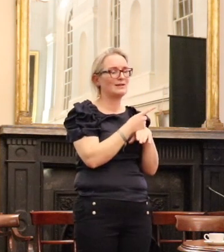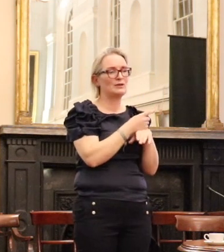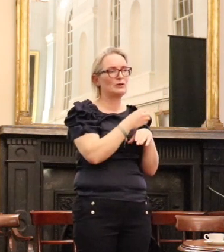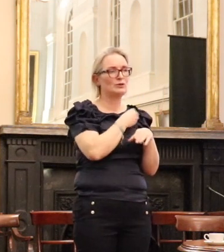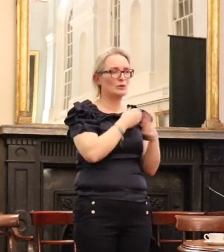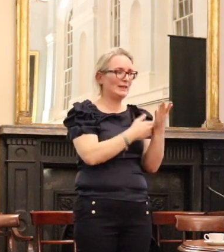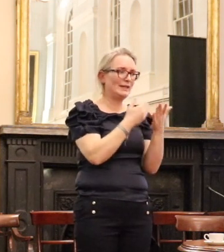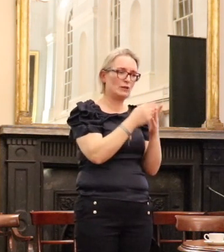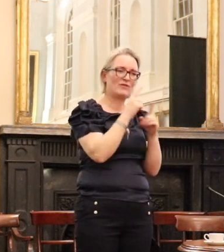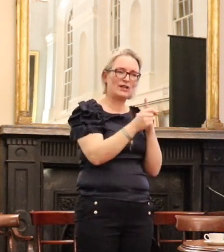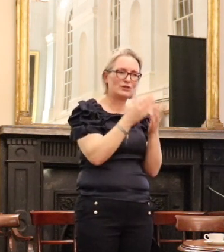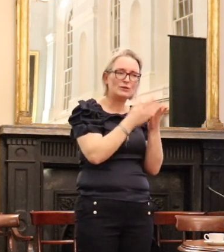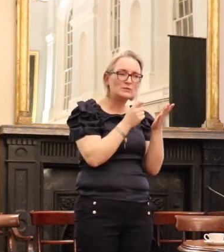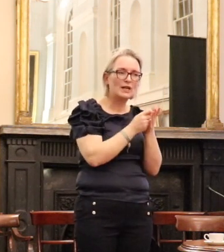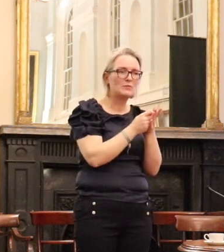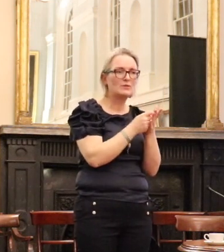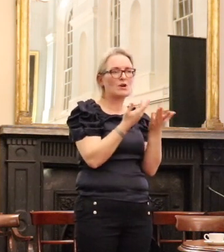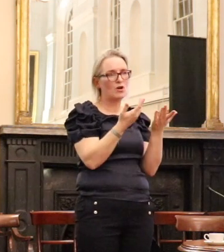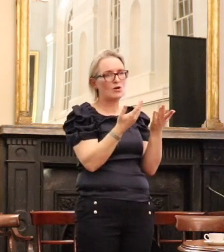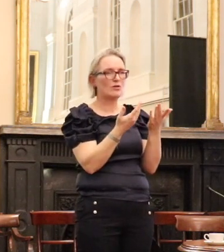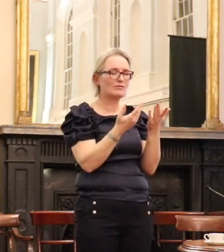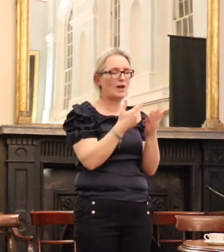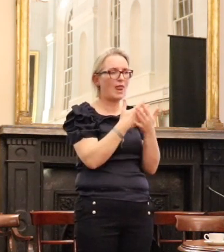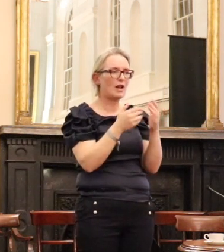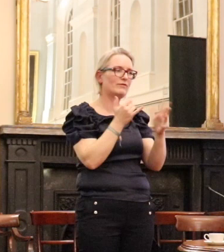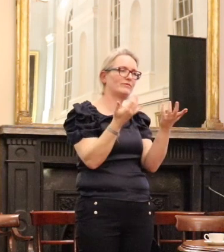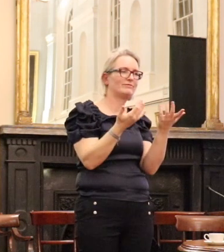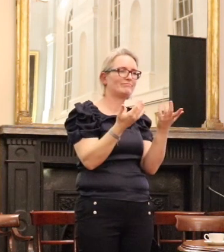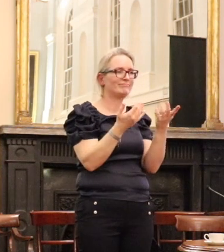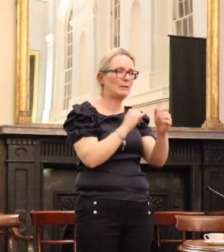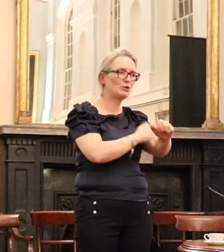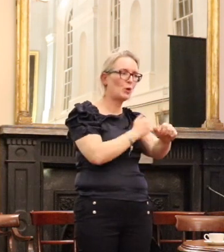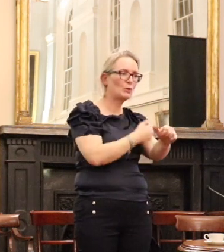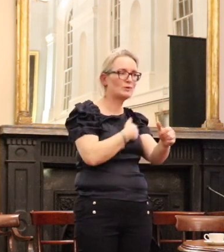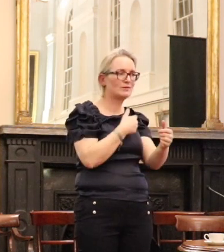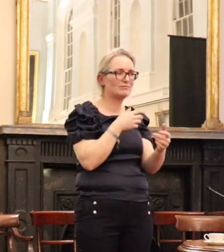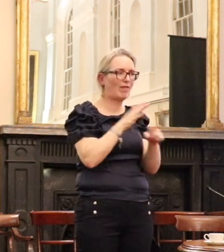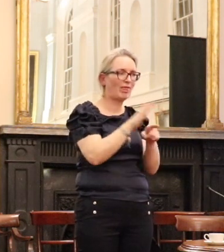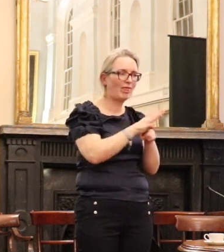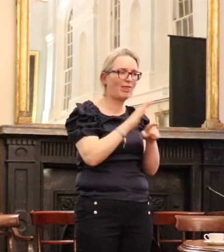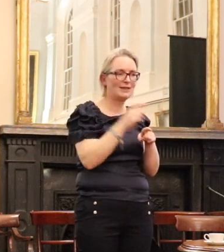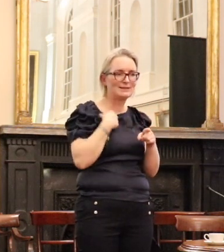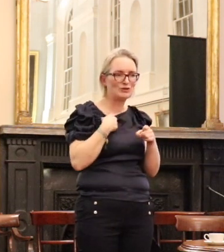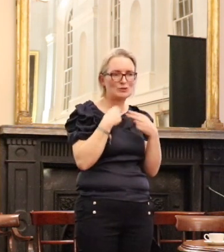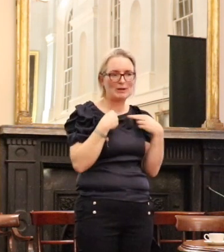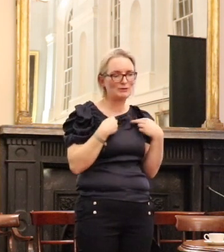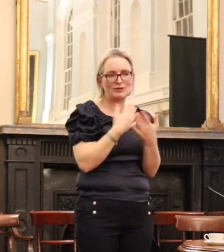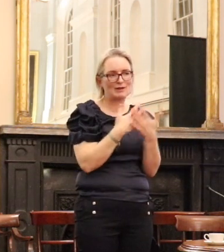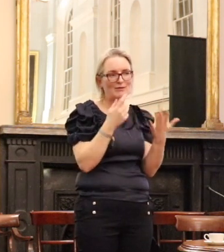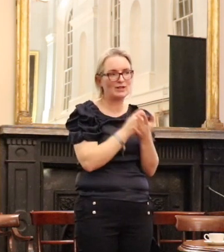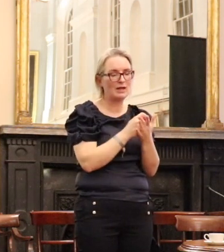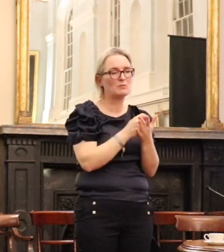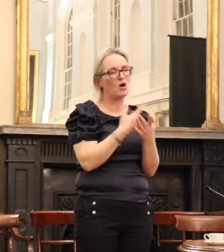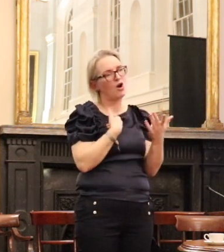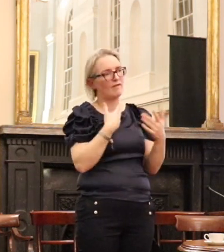the legal profession generally and how it's above so many often well-deserved jokes and it's a well-paid